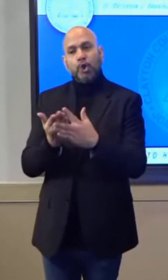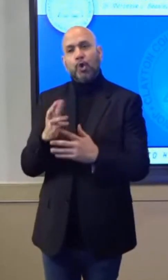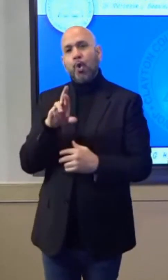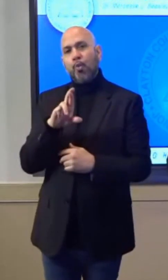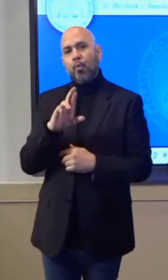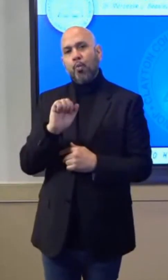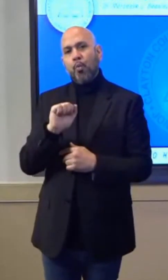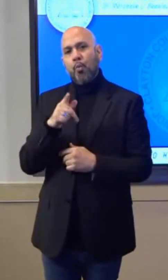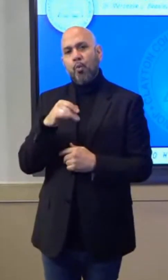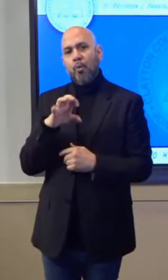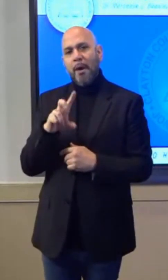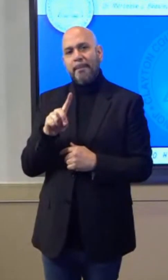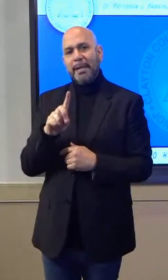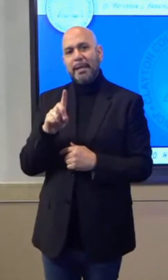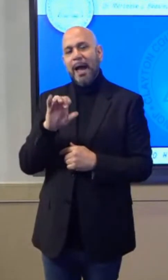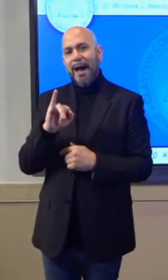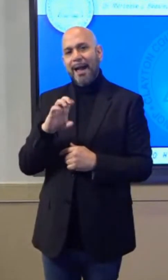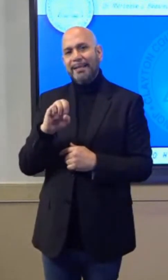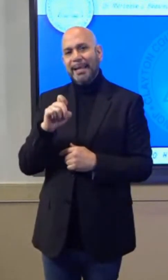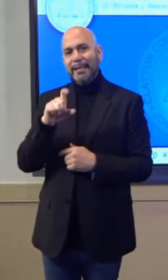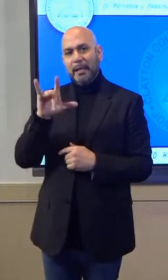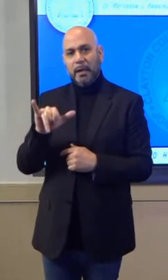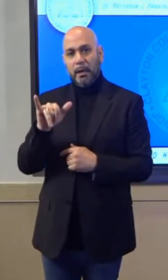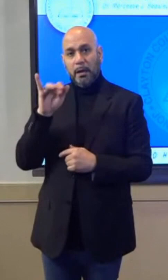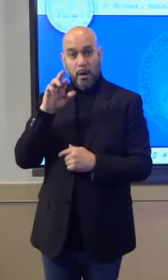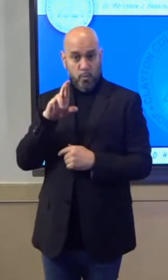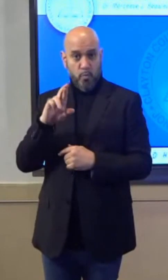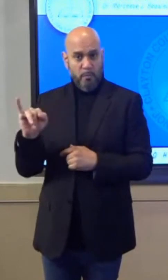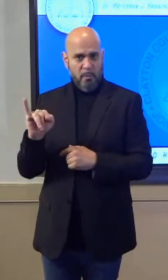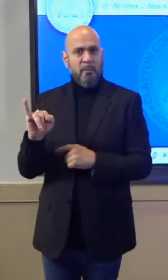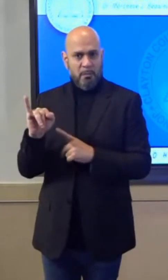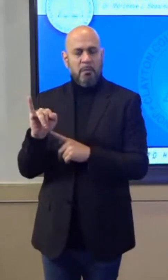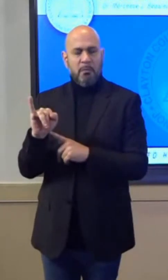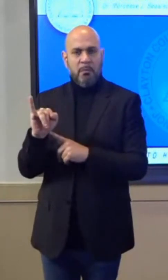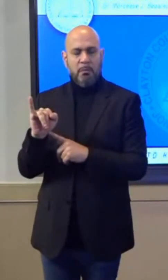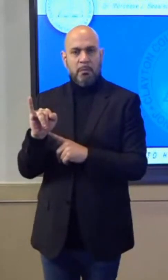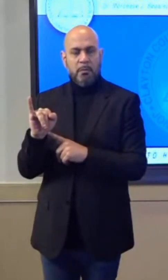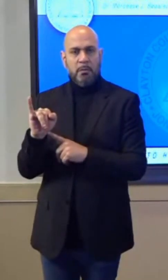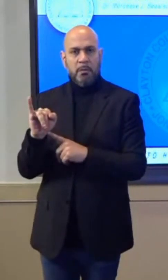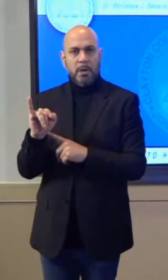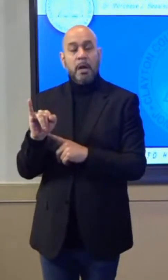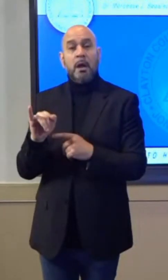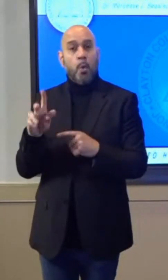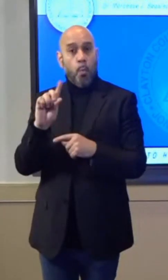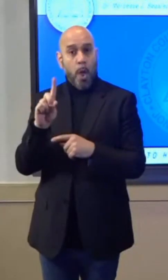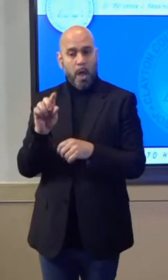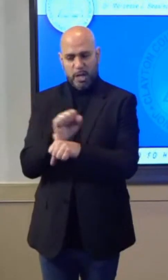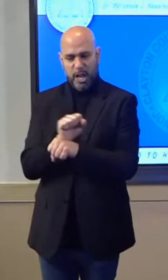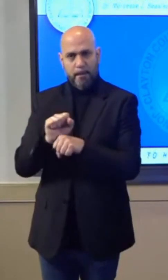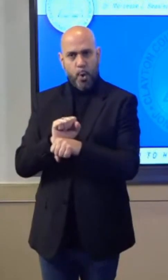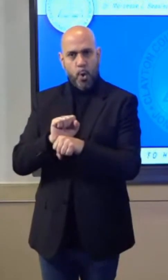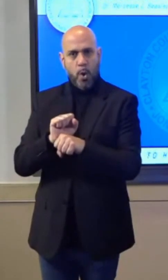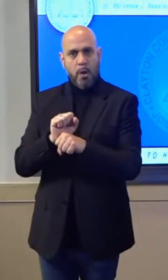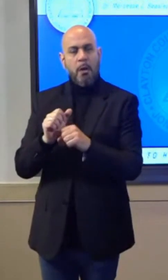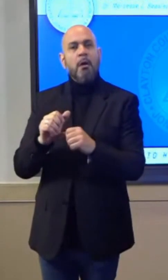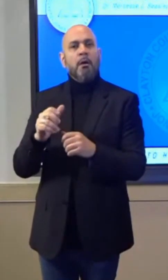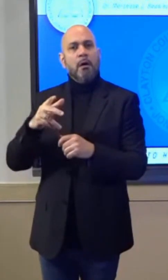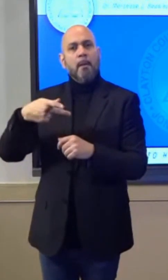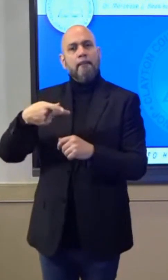shared, using the employee portal. Remember, it's in the employee portal.